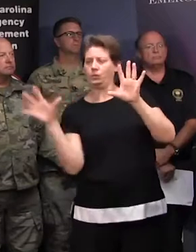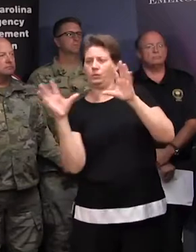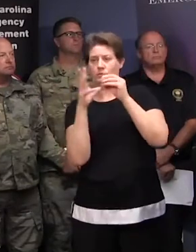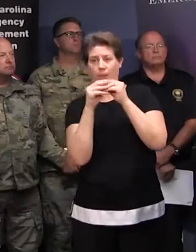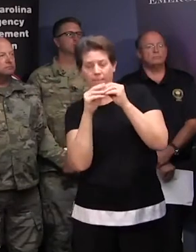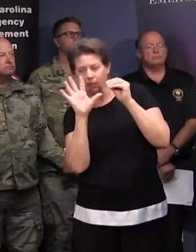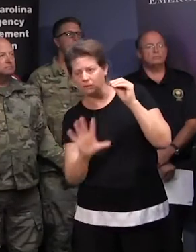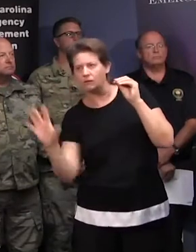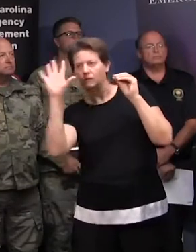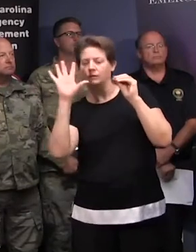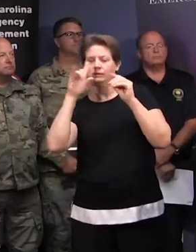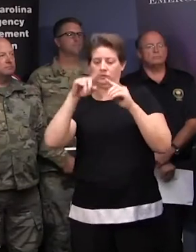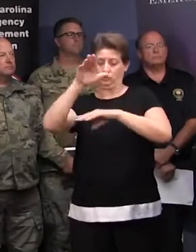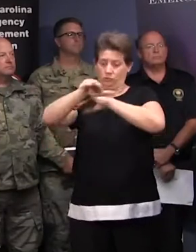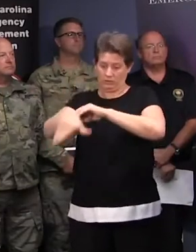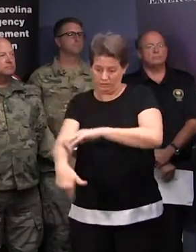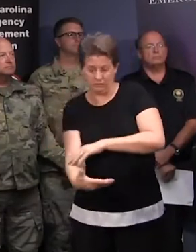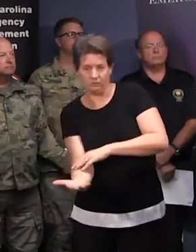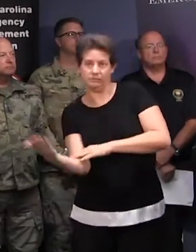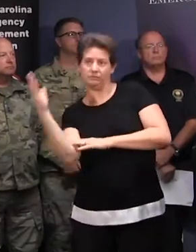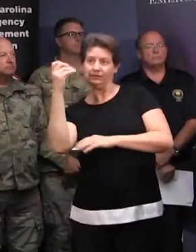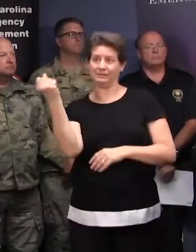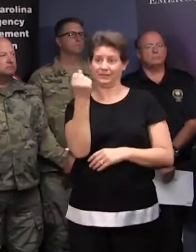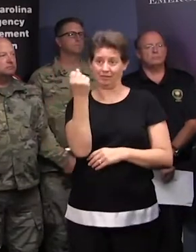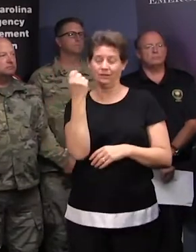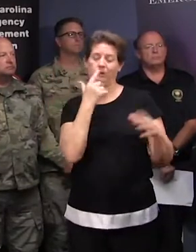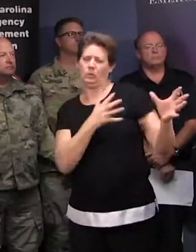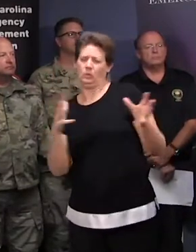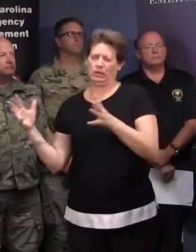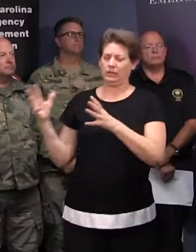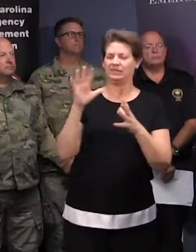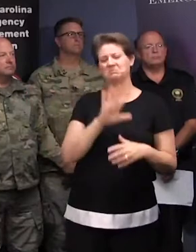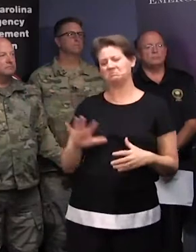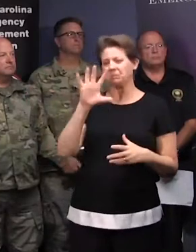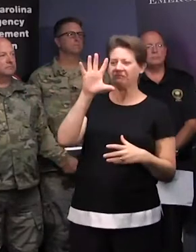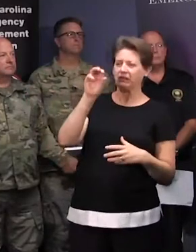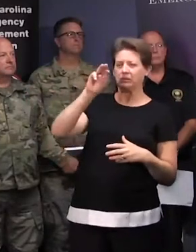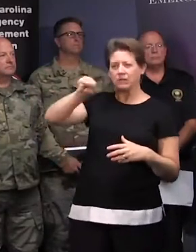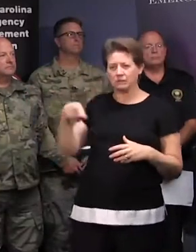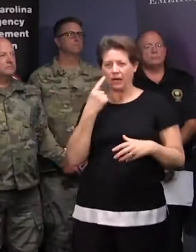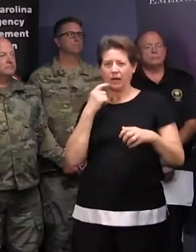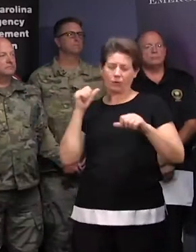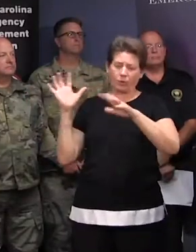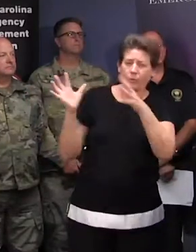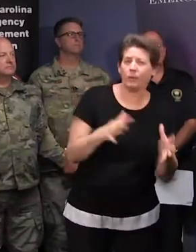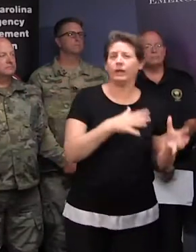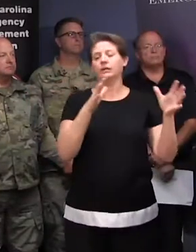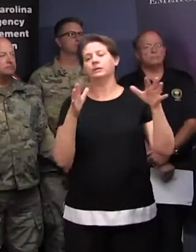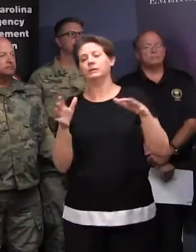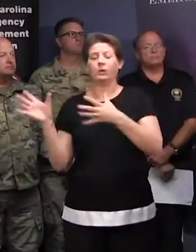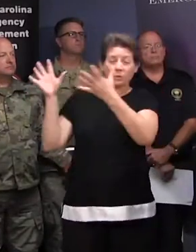Midlands tonight into Saturday, with wind gusts to about 50 miles an hour as it weakens into a tropical storm